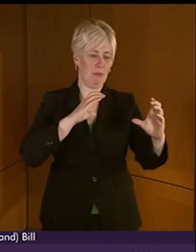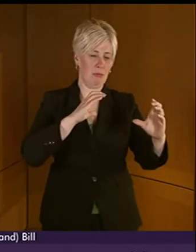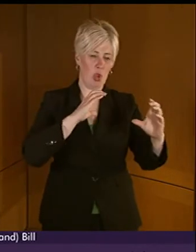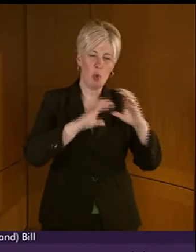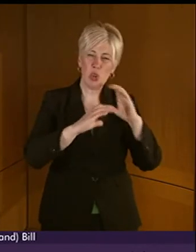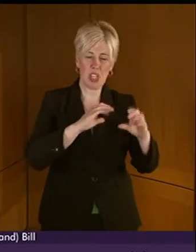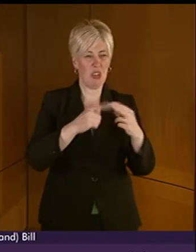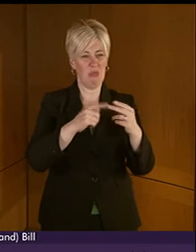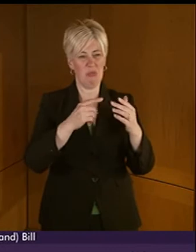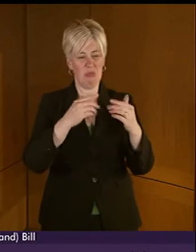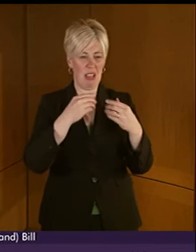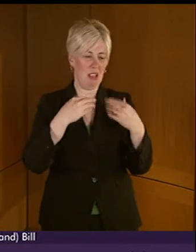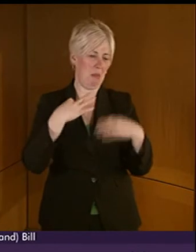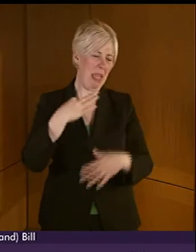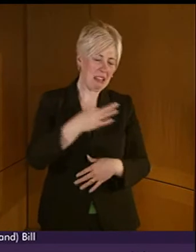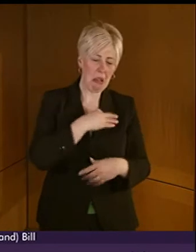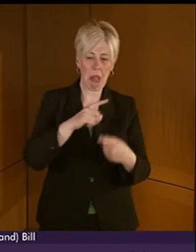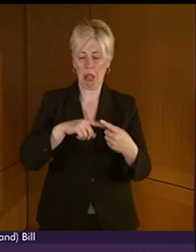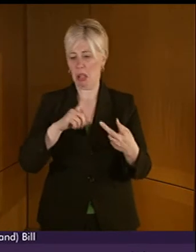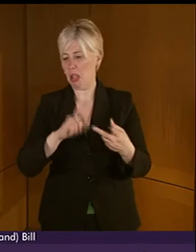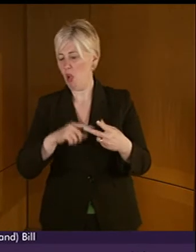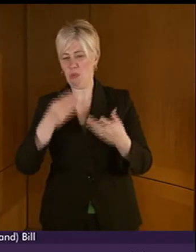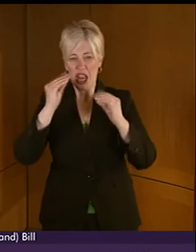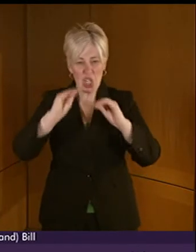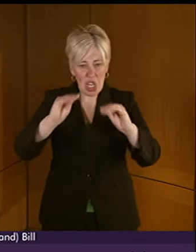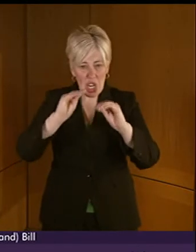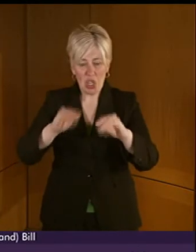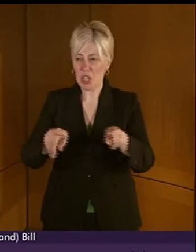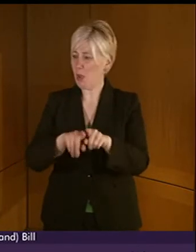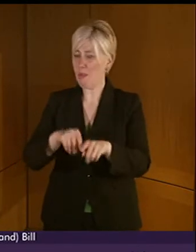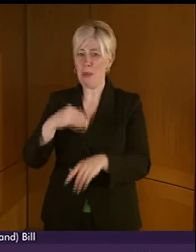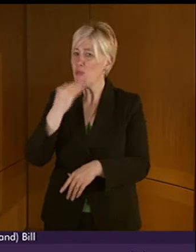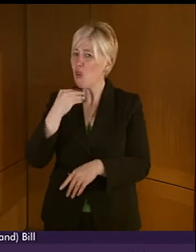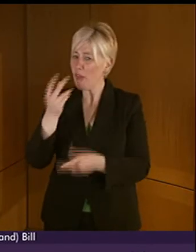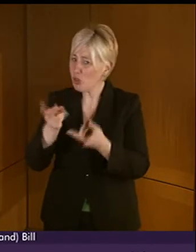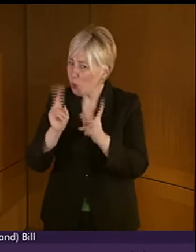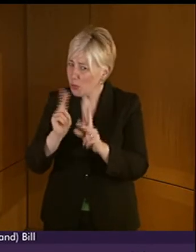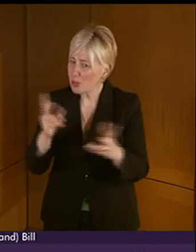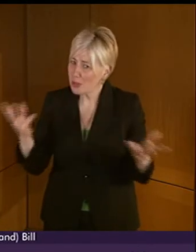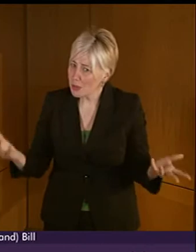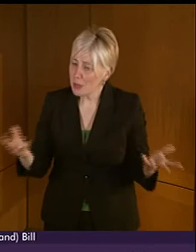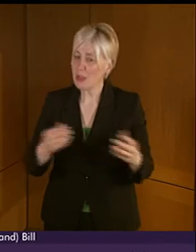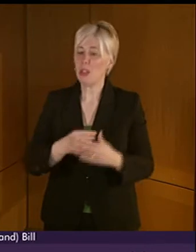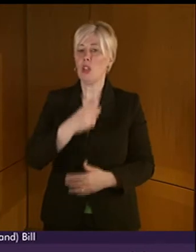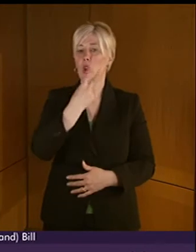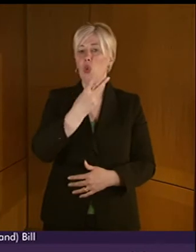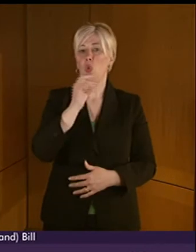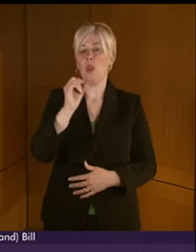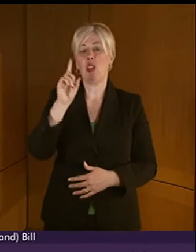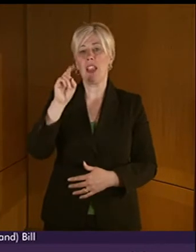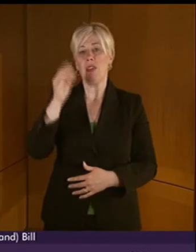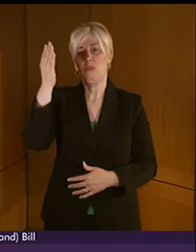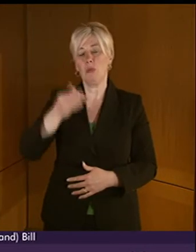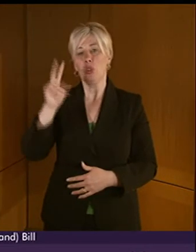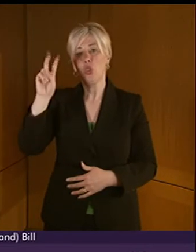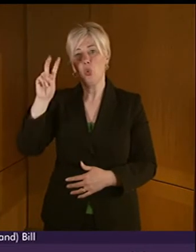authorities and indeed a lack of interpreters. The Scottish Government figures for 2011-12 show